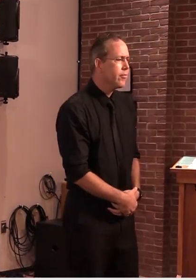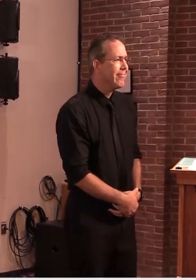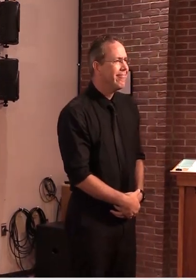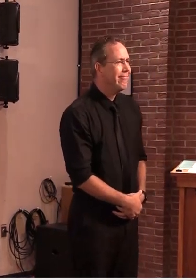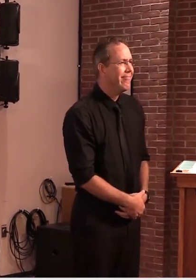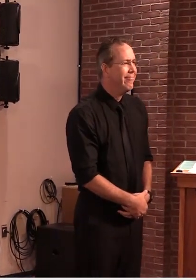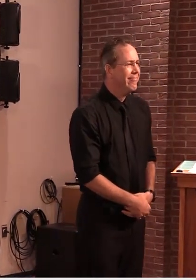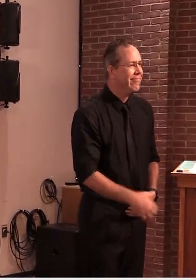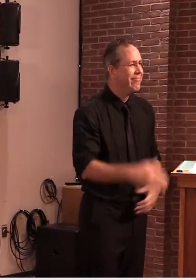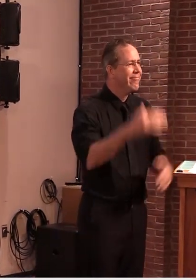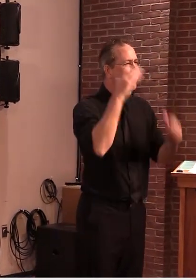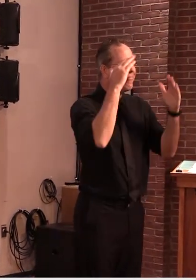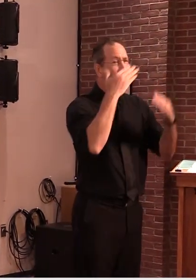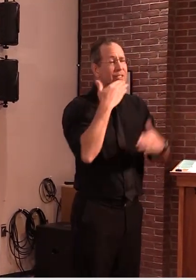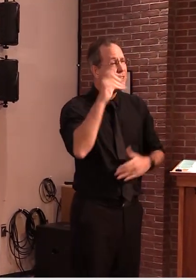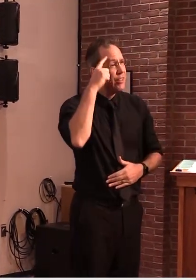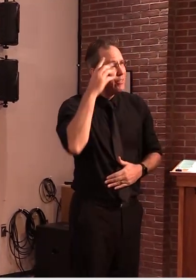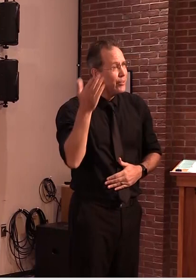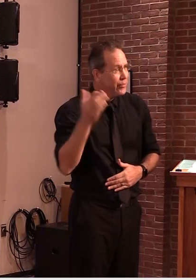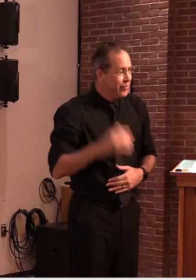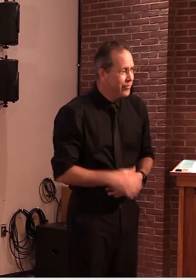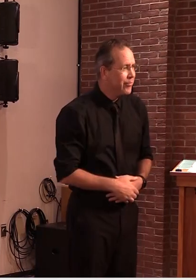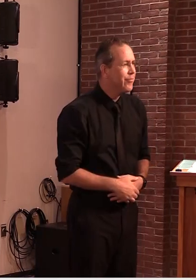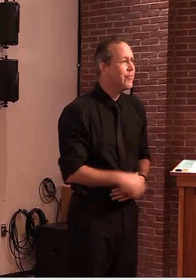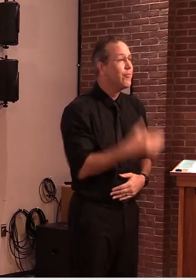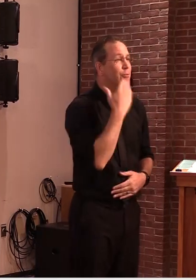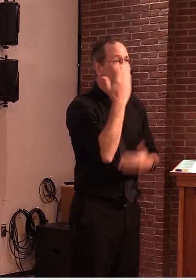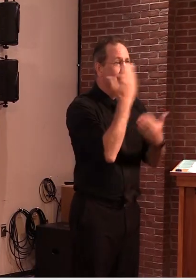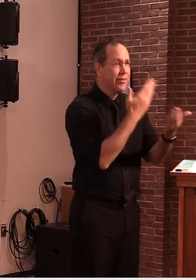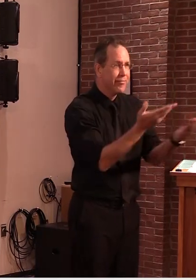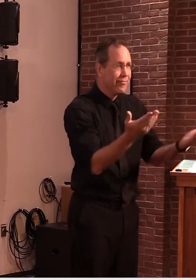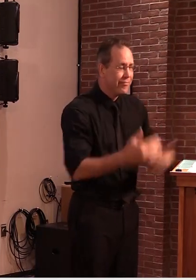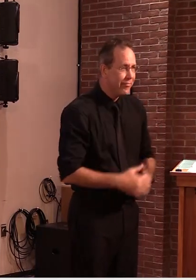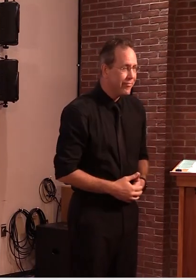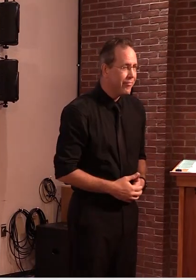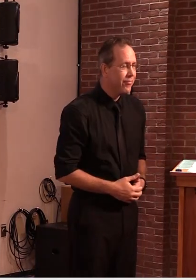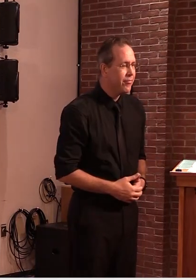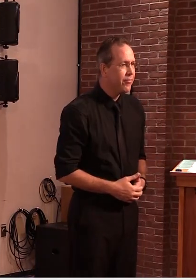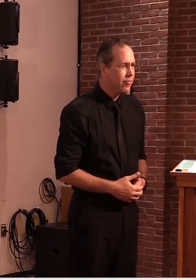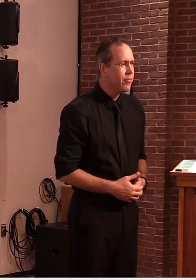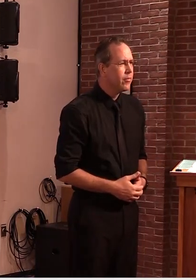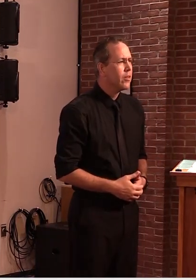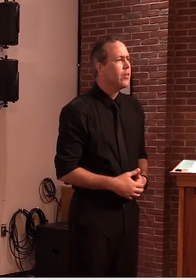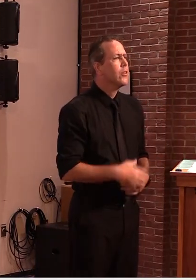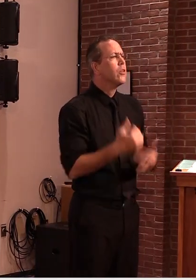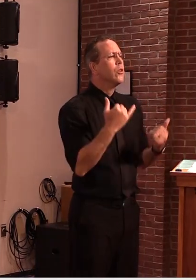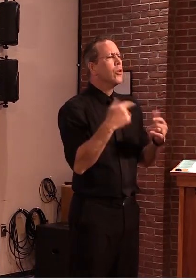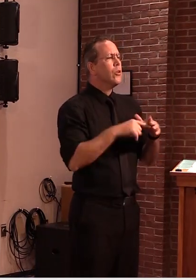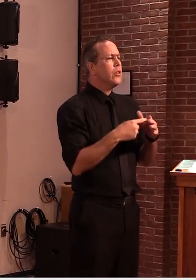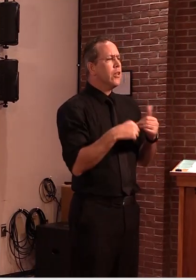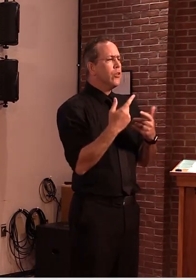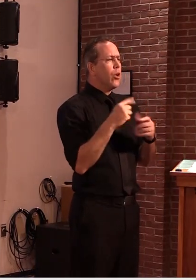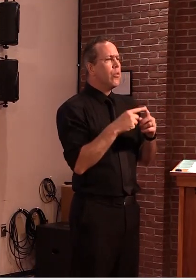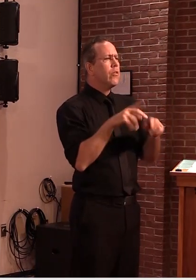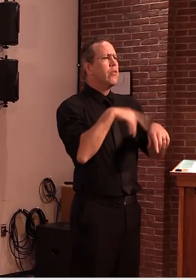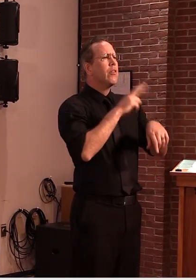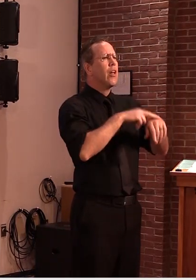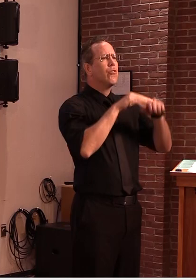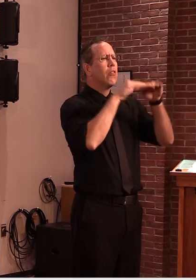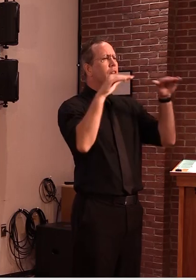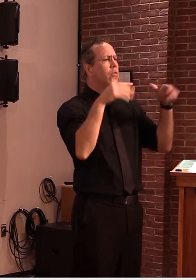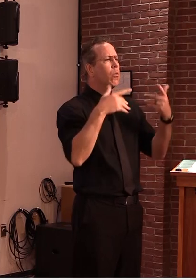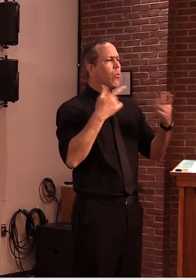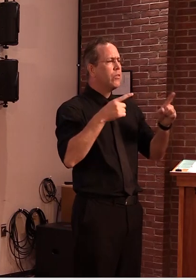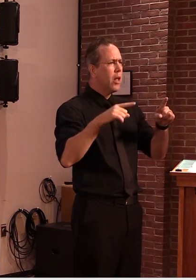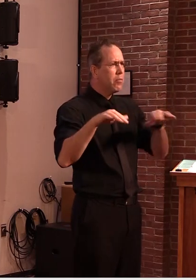Thank you very much, Governor, and good morning, everyone. We'll start today's presentation again with a look at our national data across the U.S., where we